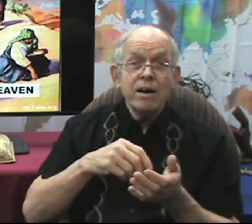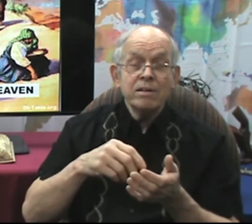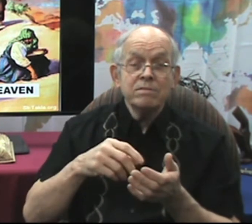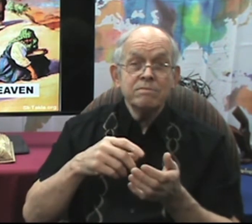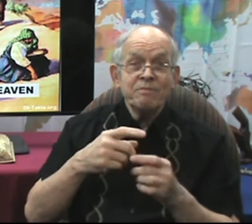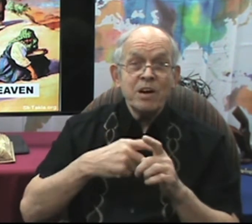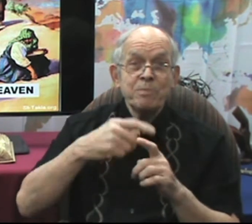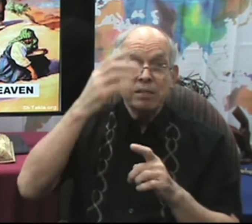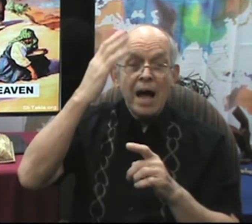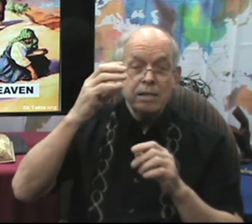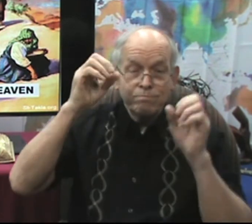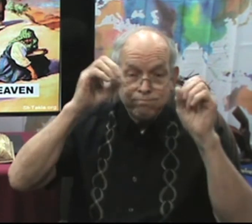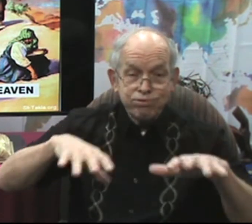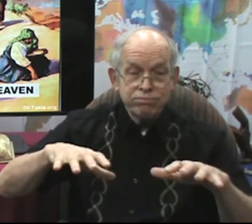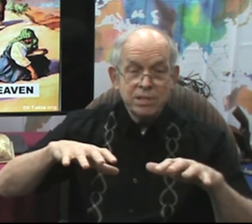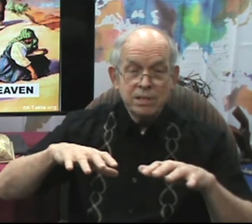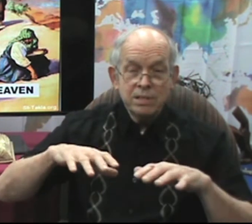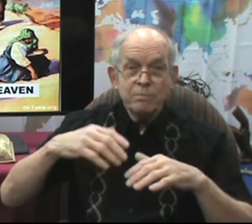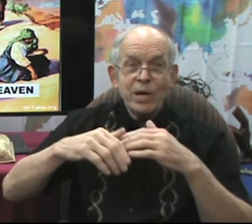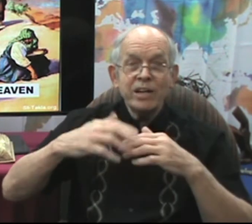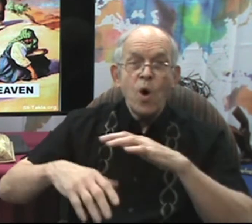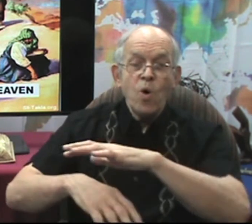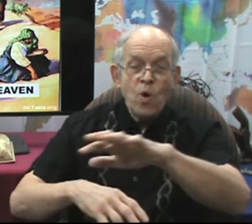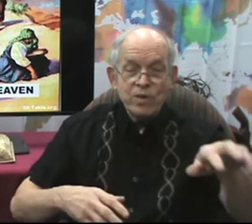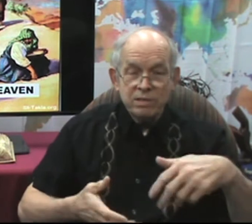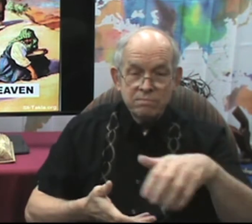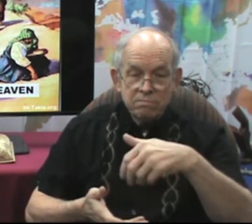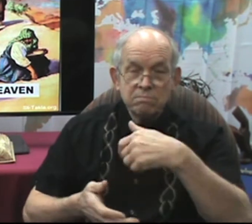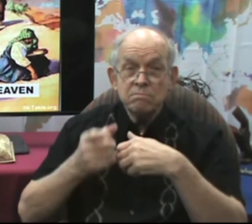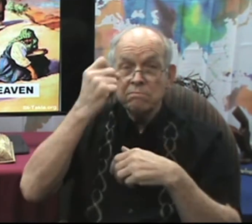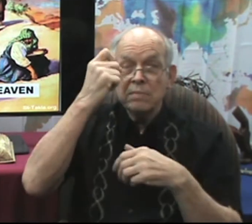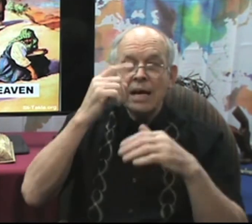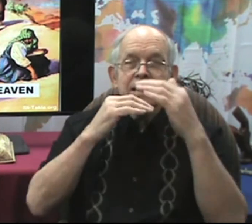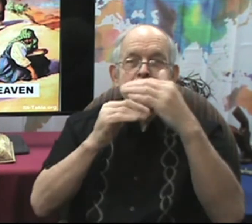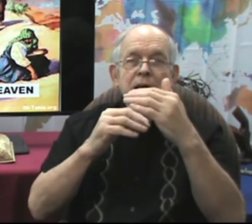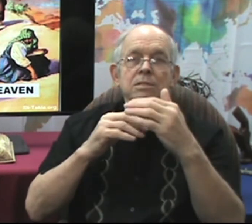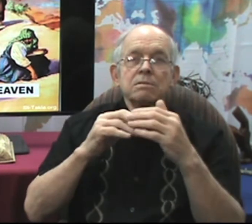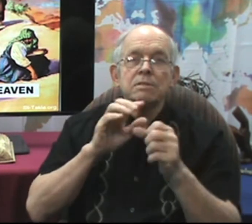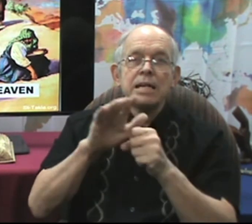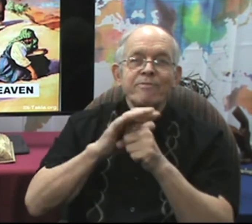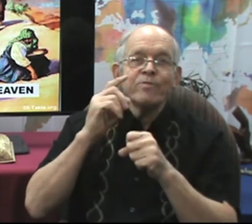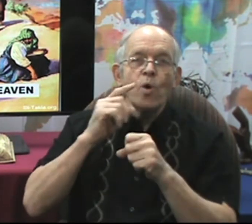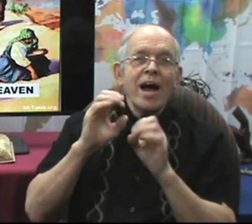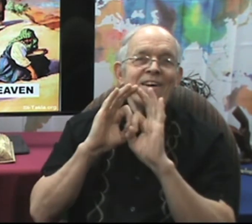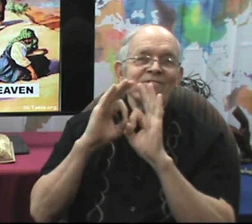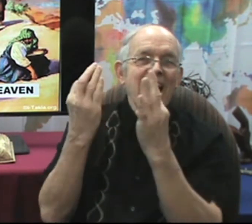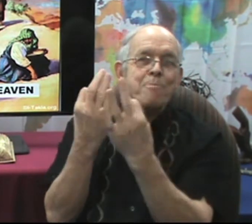From God. Friends all over. Never. Never. Family.